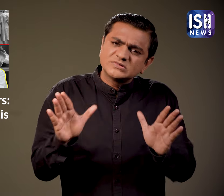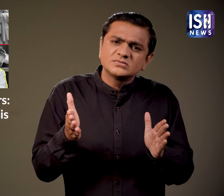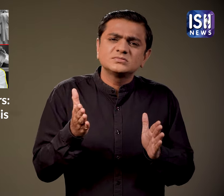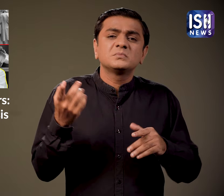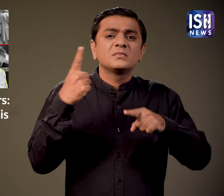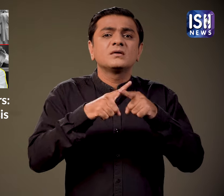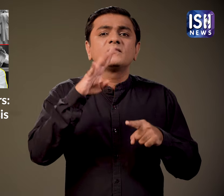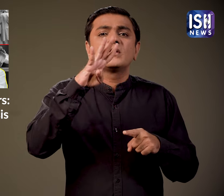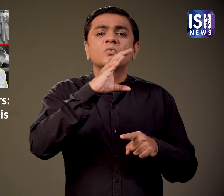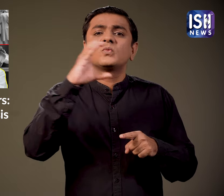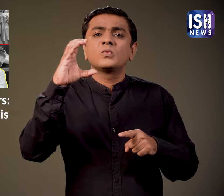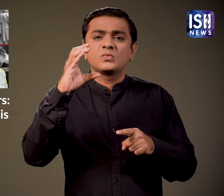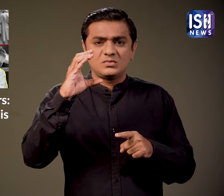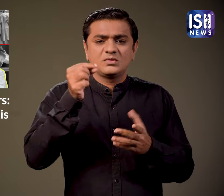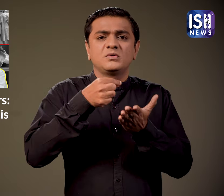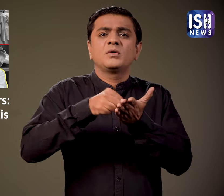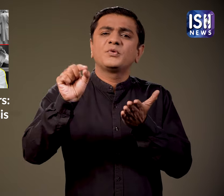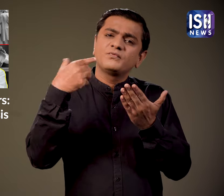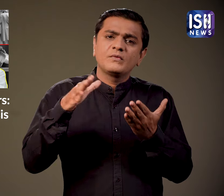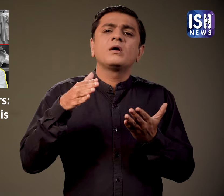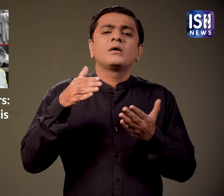For this financial year, 4 crore has been approved.